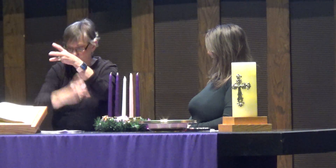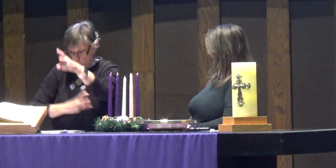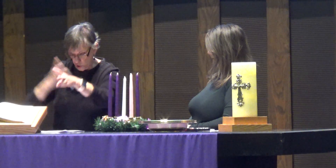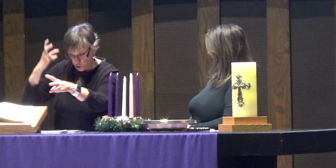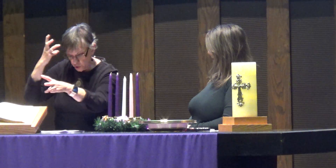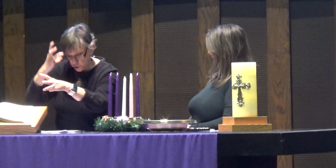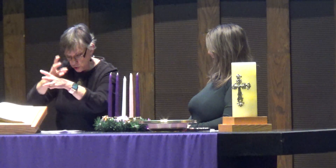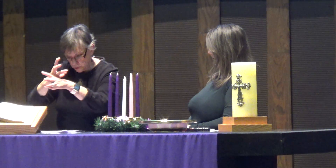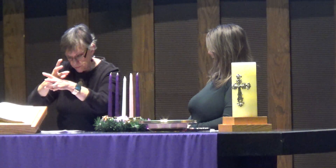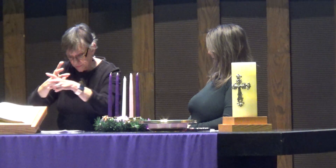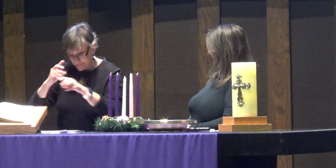Roman world.